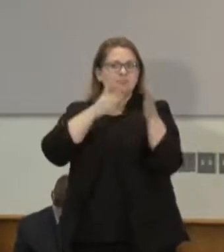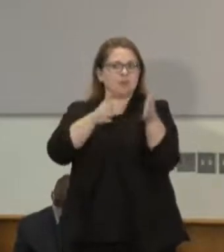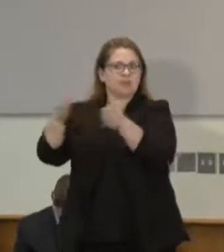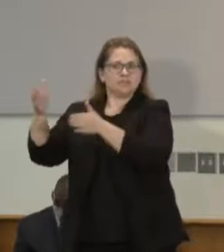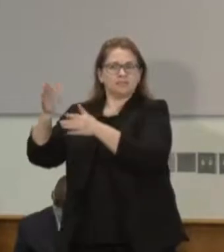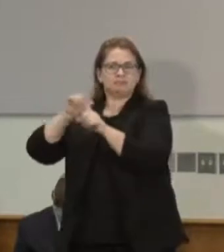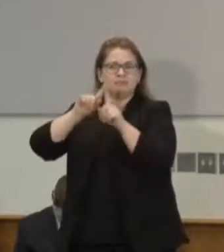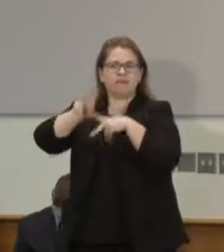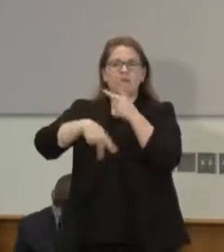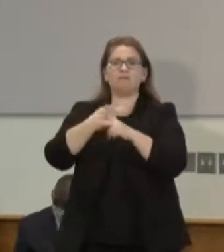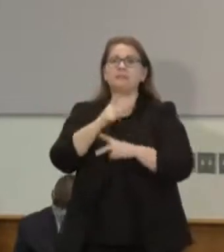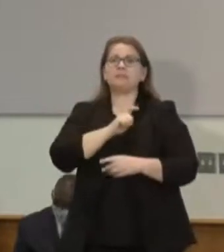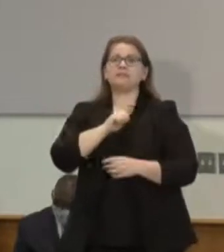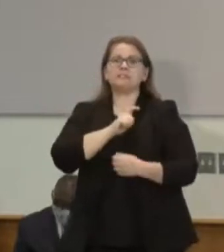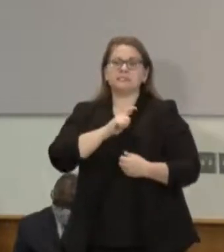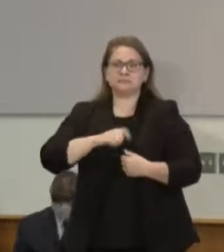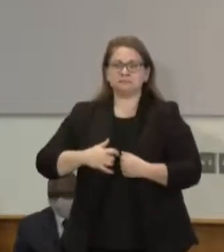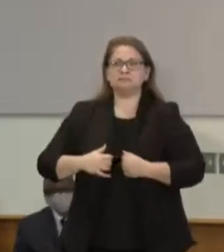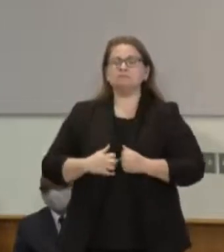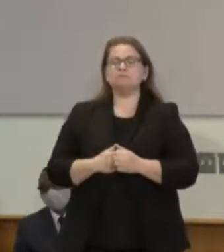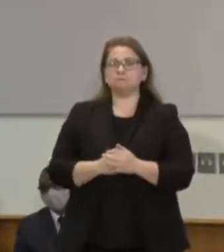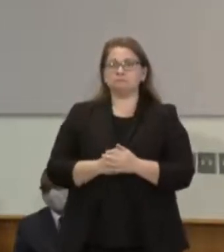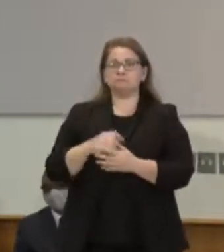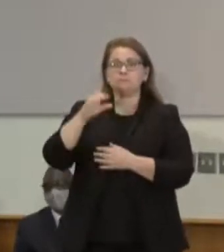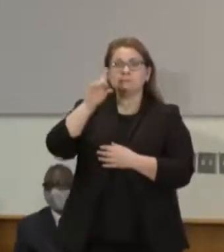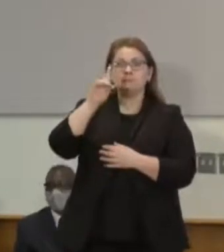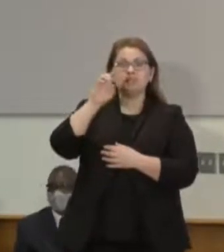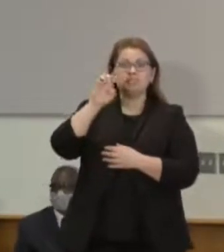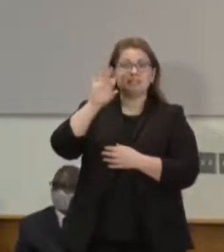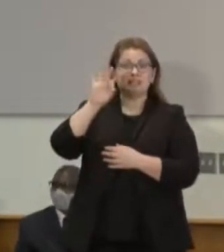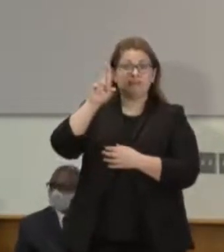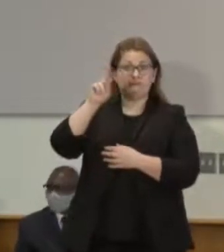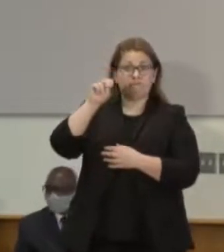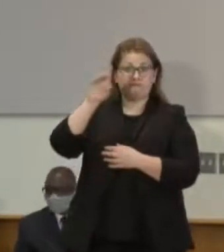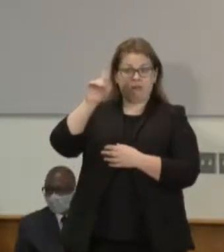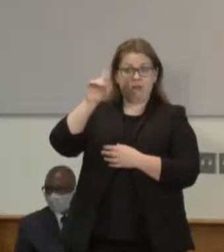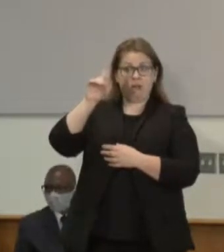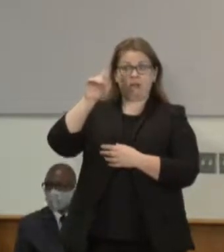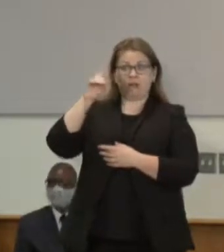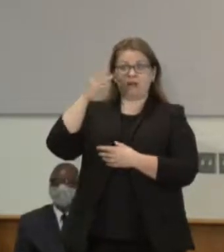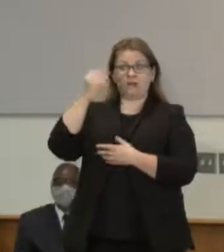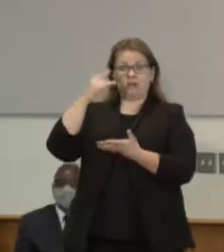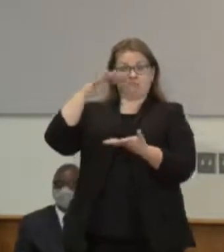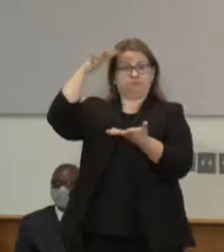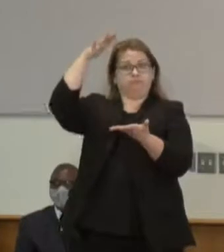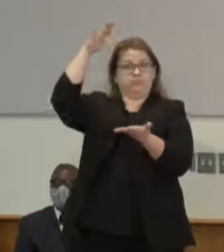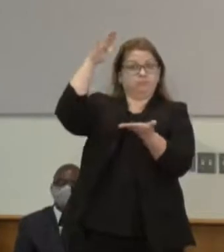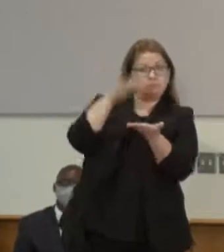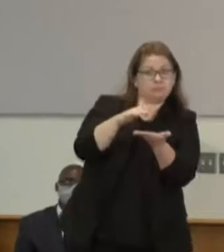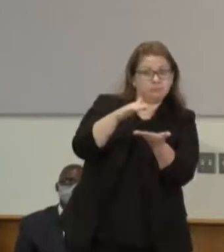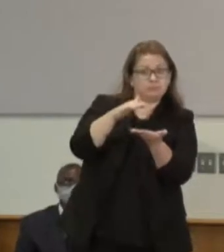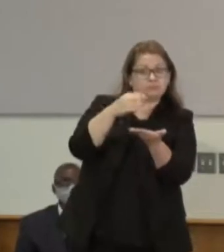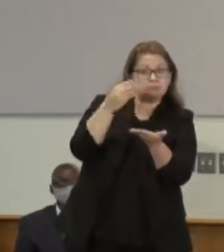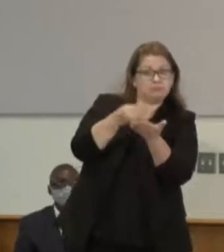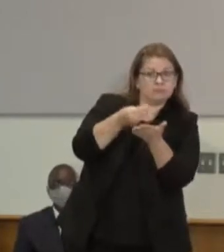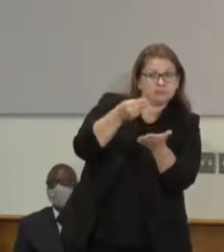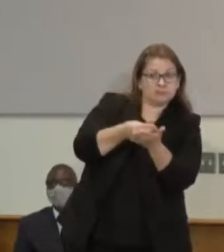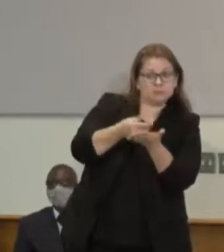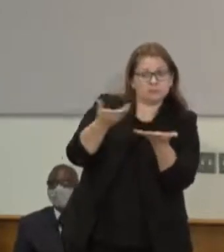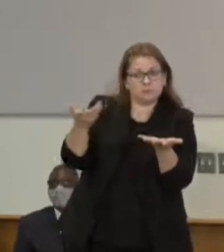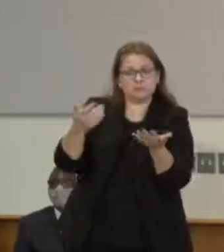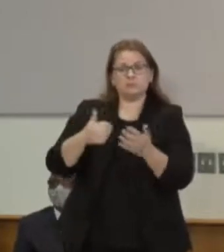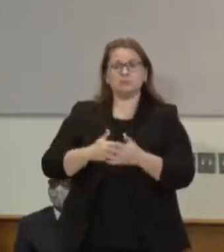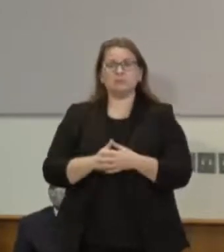forms of defunding police might come under. And secondly, this idea of violence interveners and problem